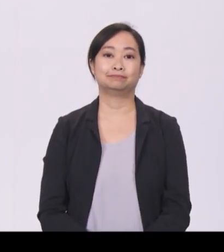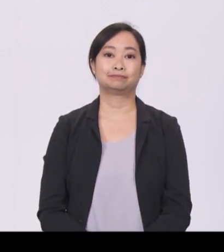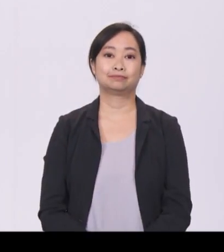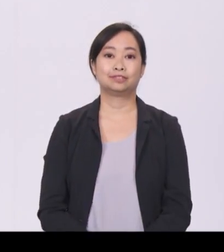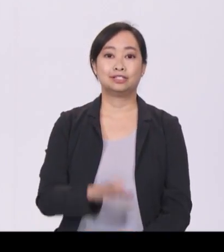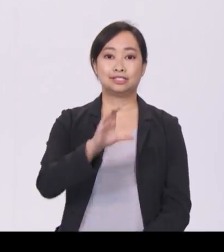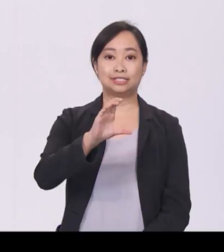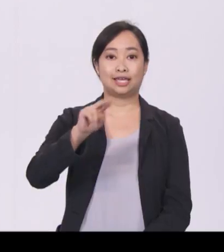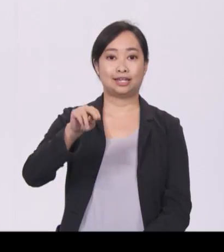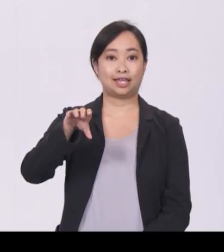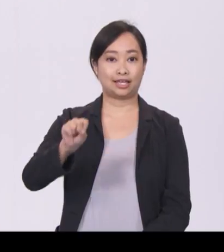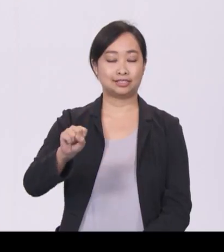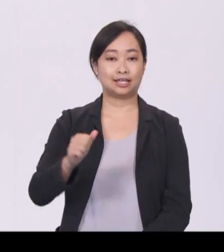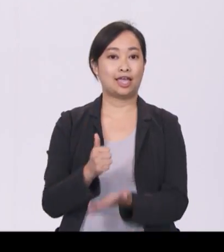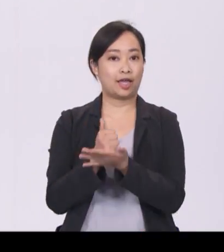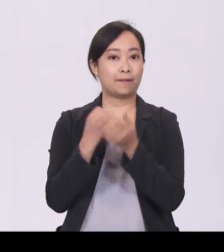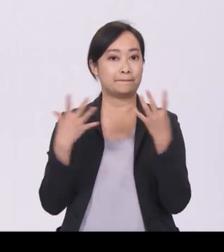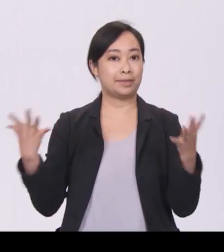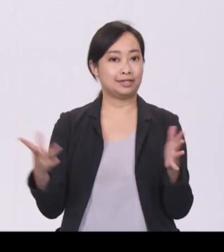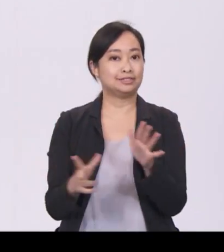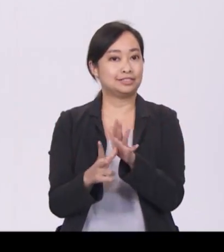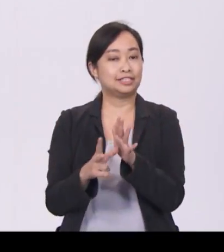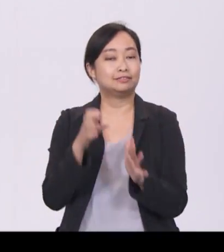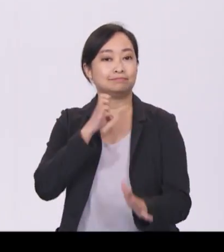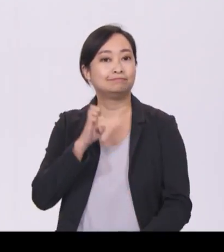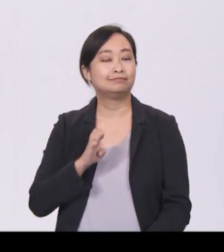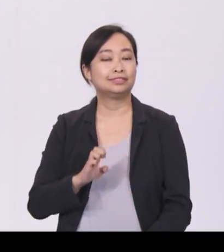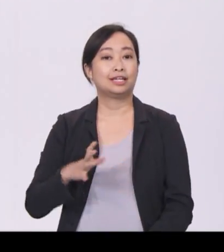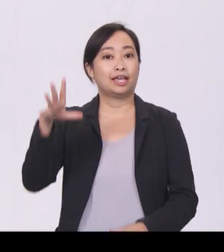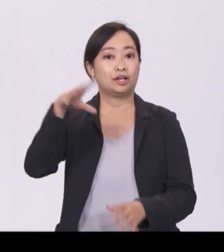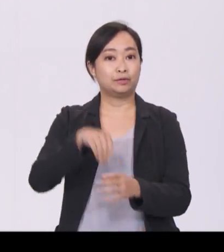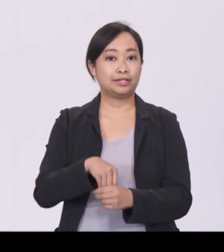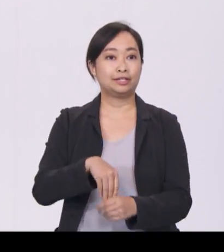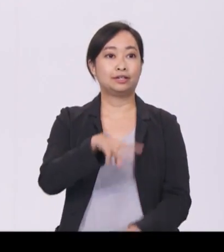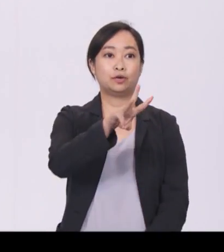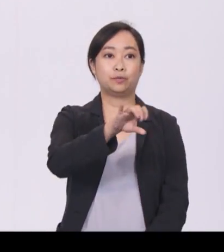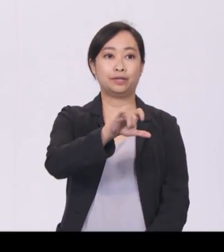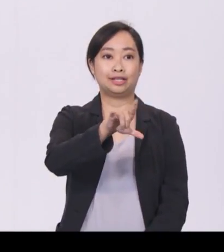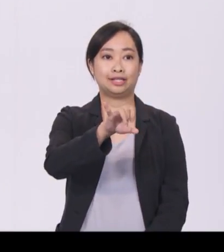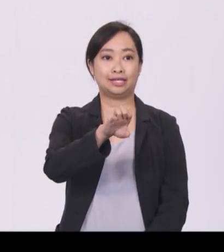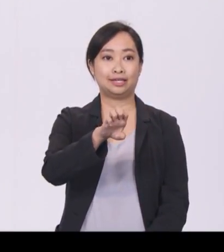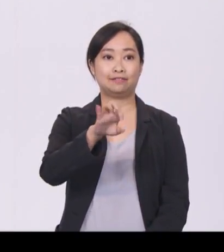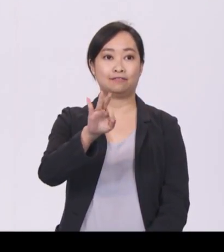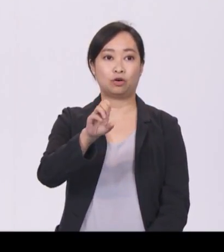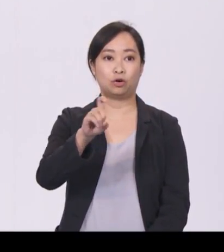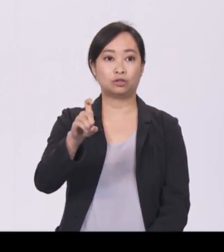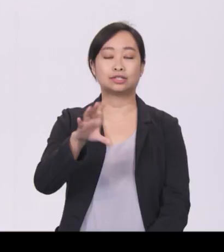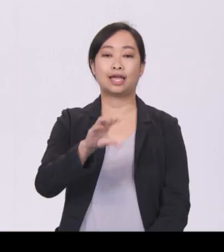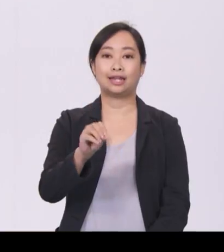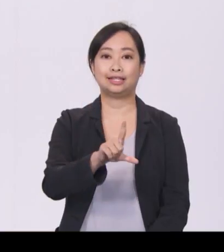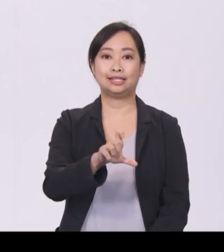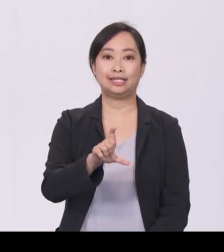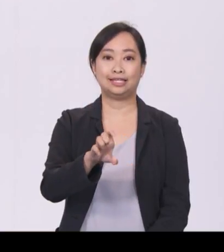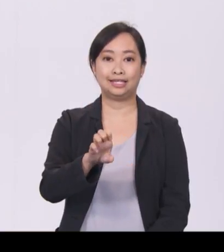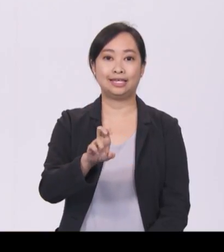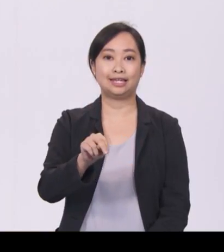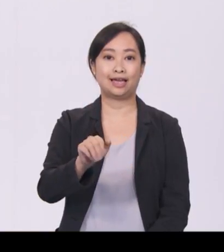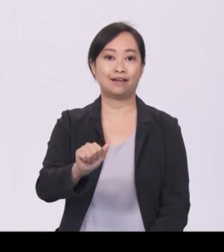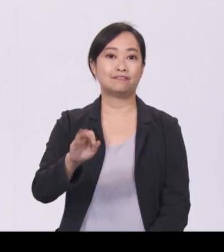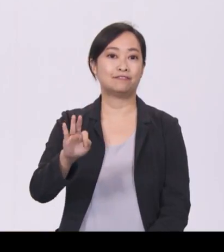has helped many seniors, including Mr Willie Fox and Mrs Lena Fox. Mr and Mrs Fox, who